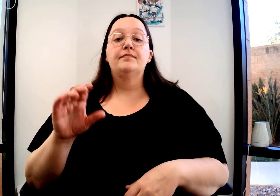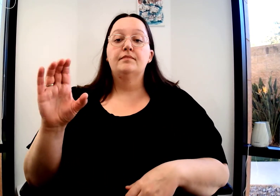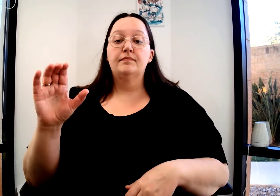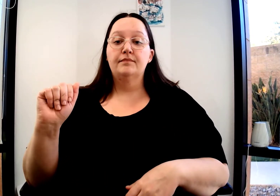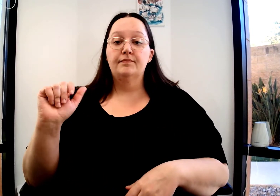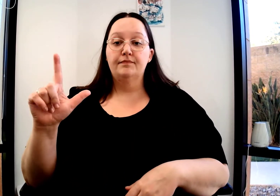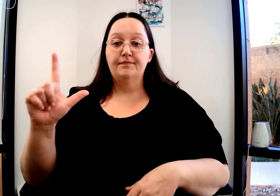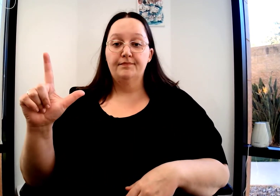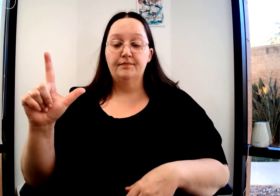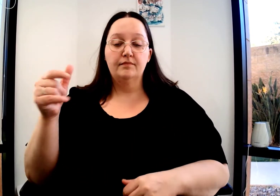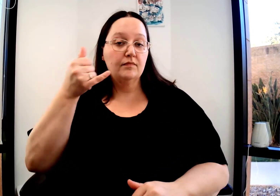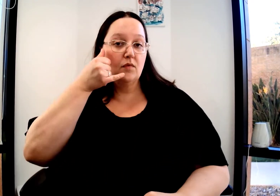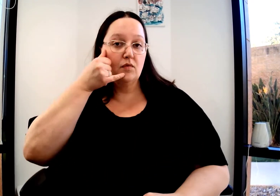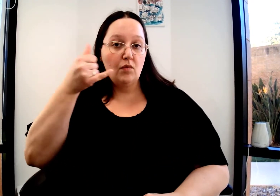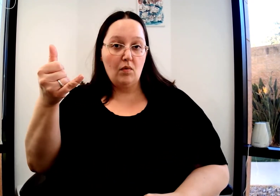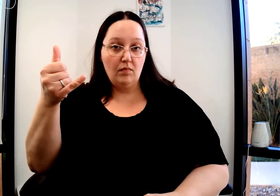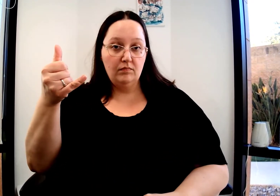Our first sign is call.